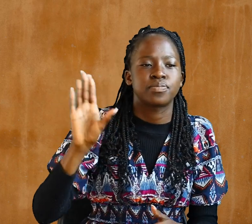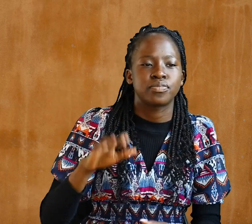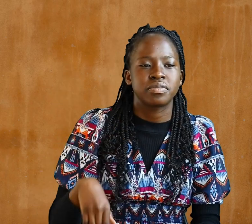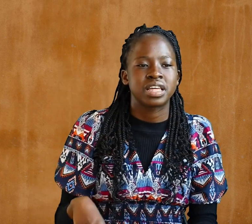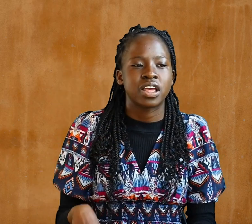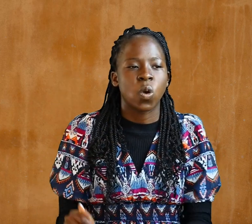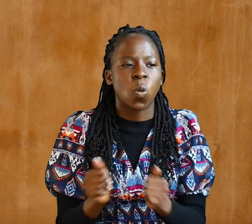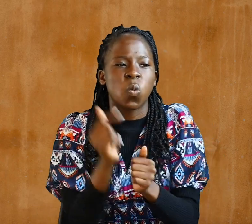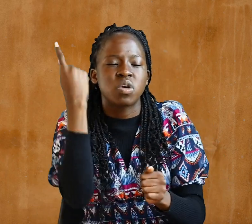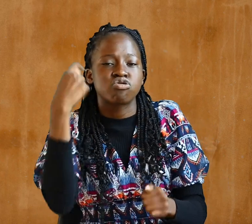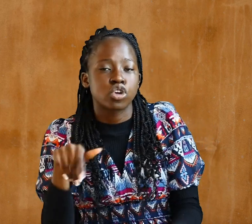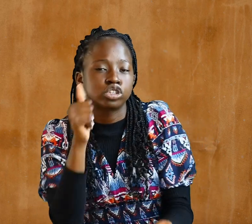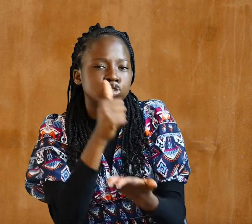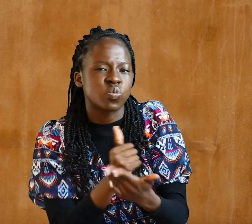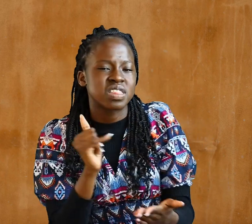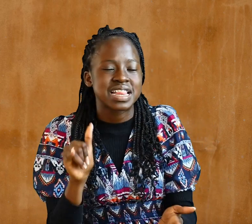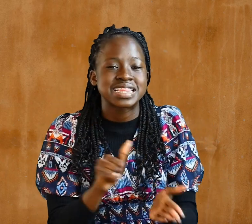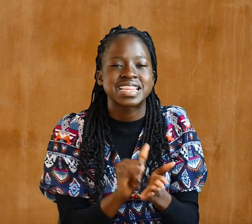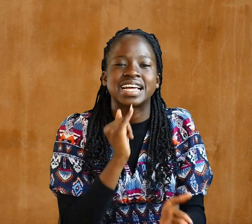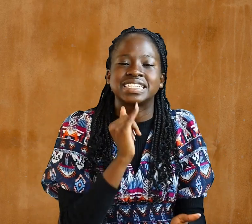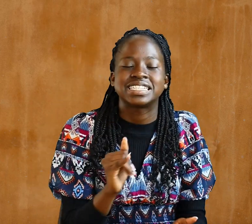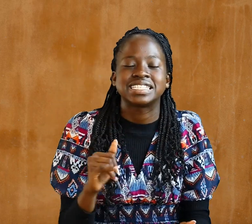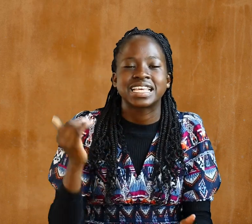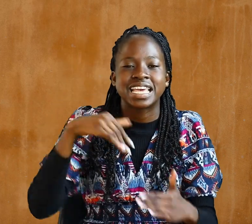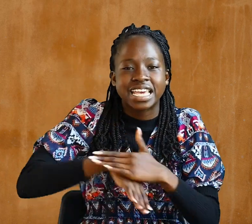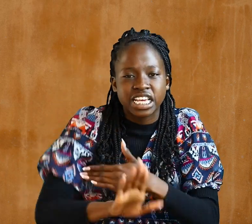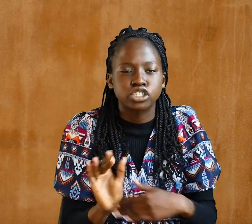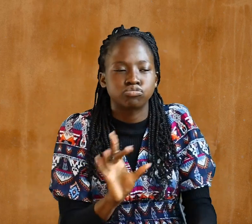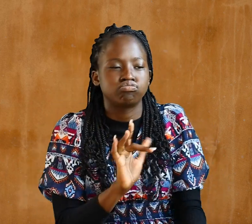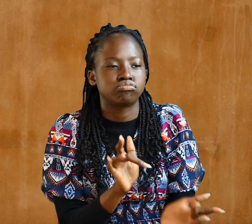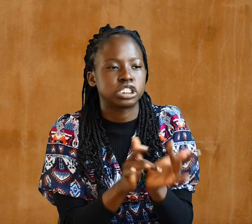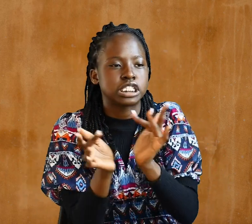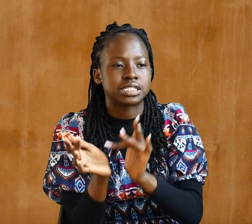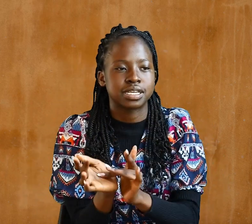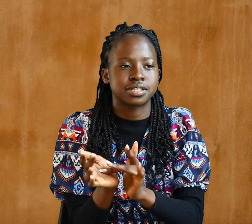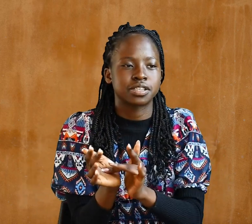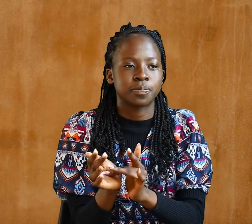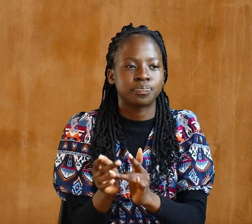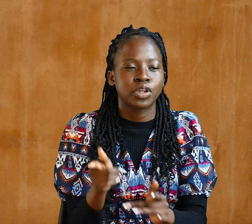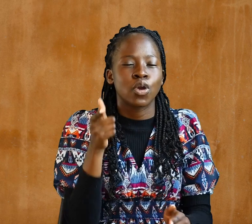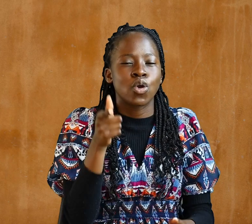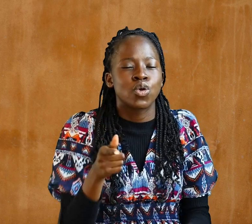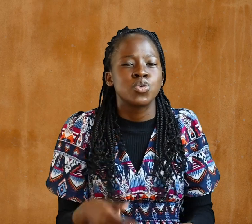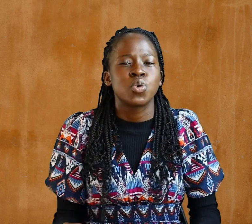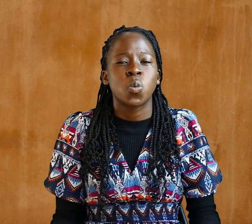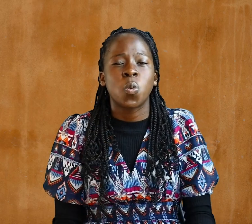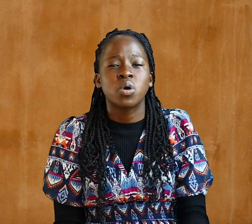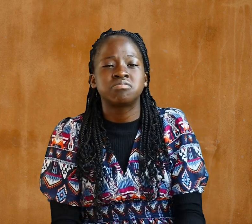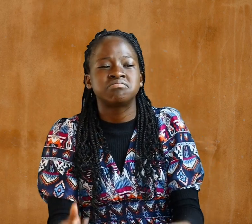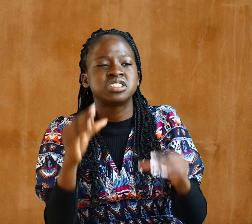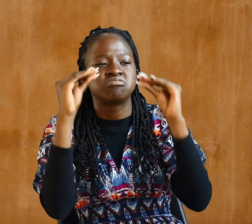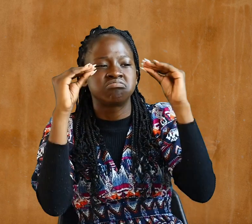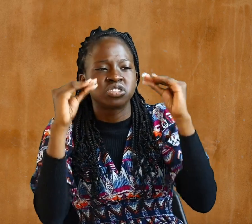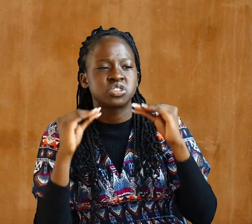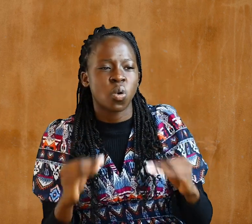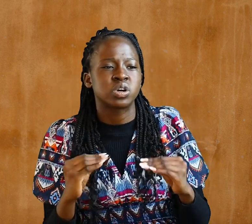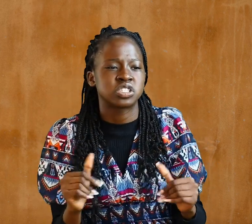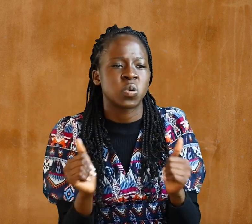the truth That is in Jesus You were taught With regard to your former way of life